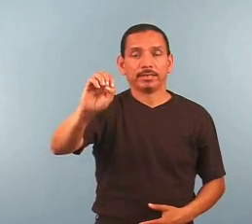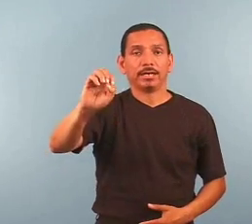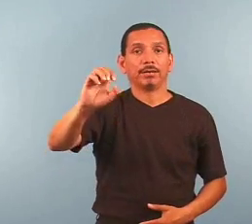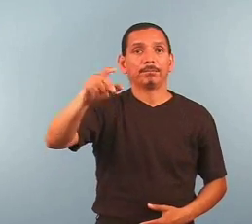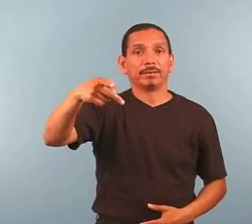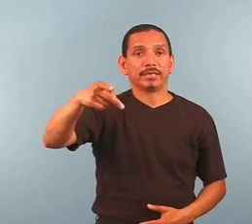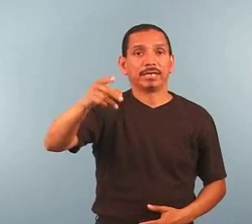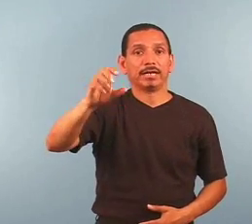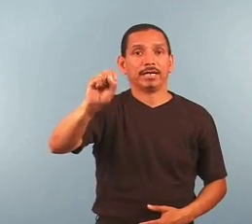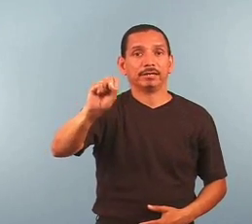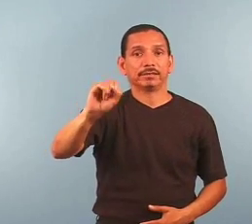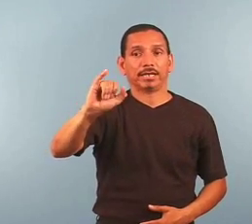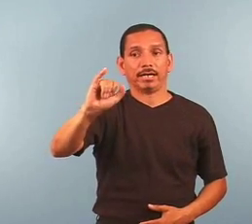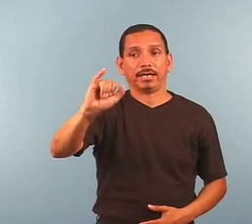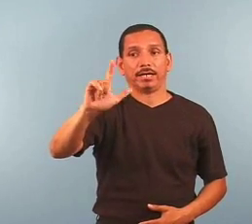Epsilon